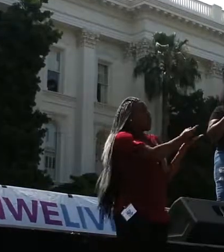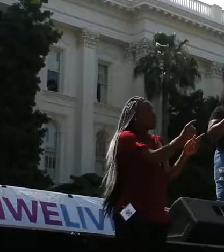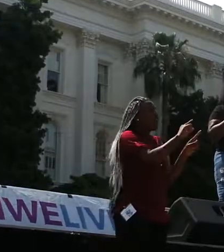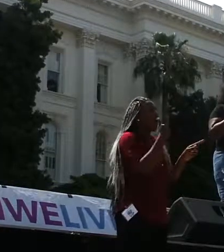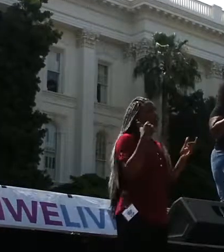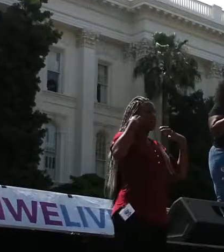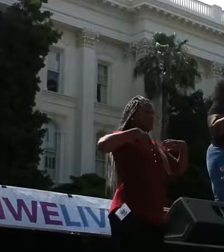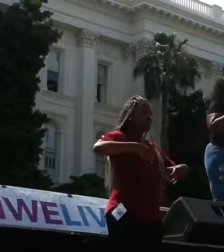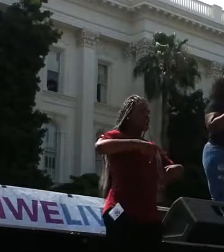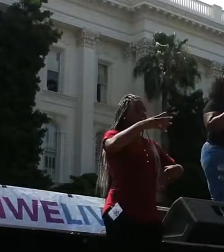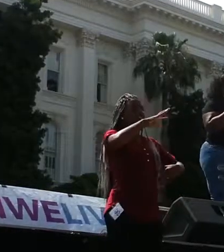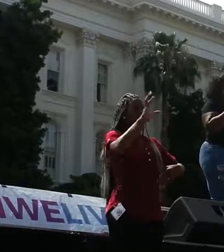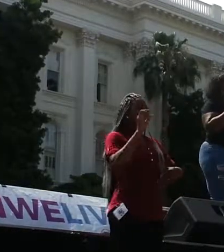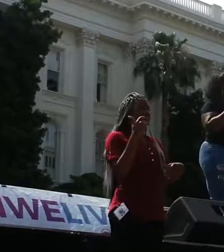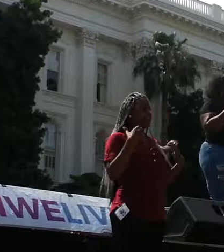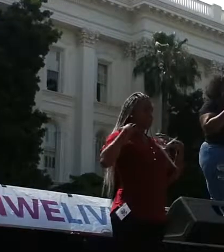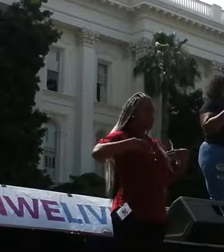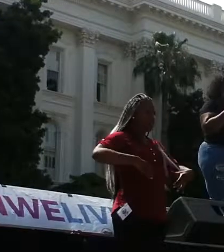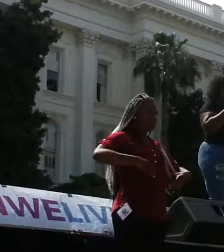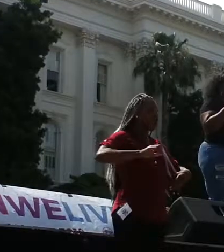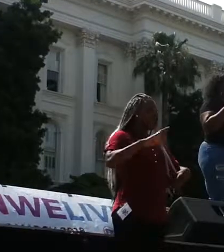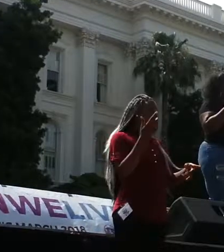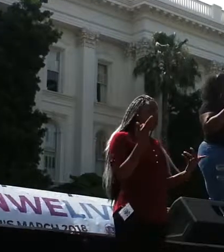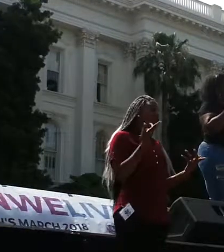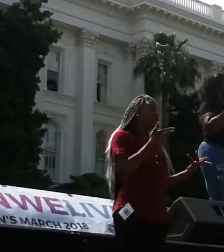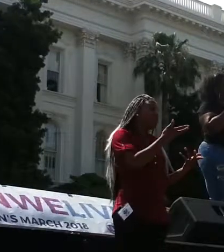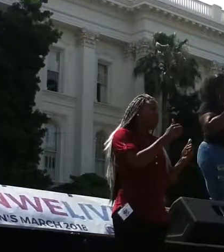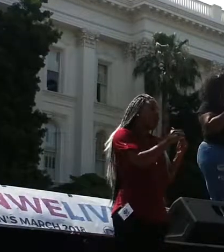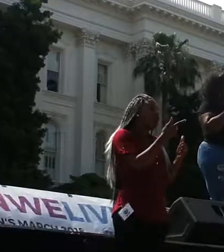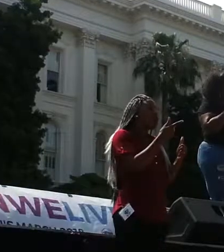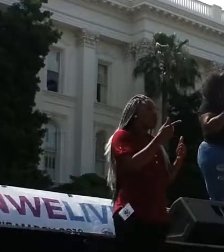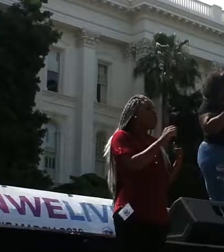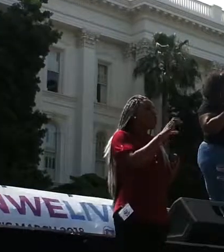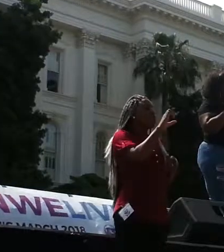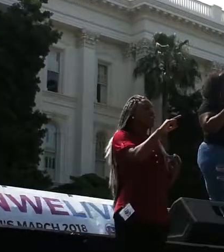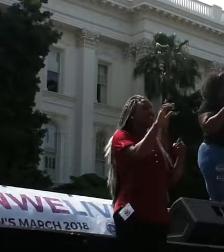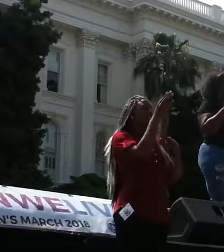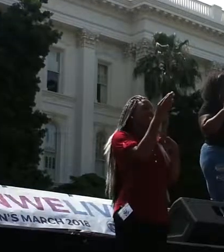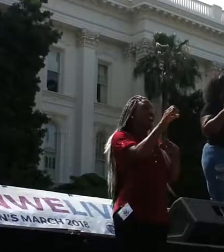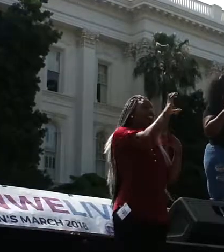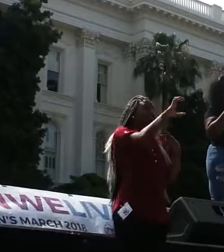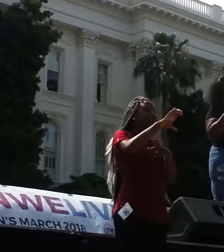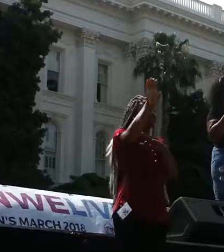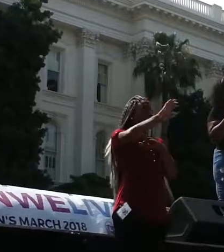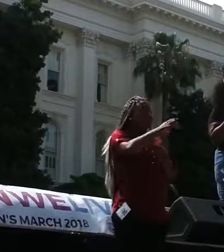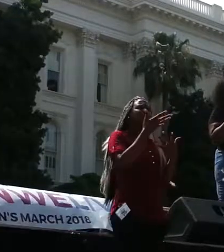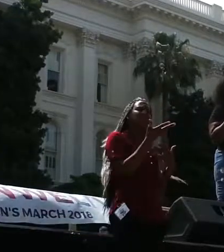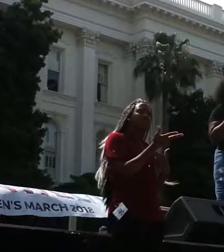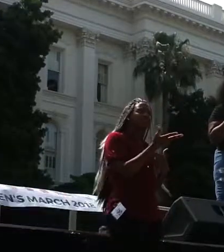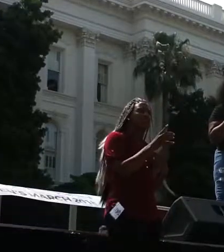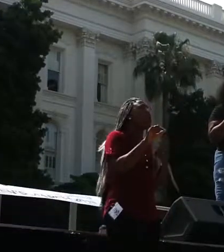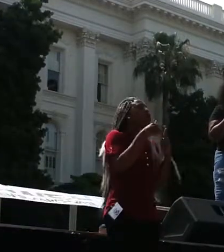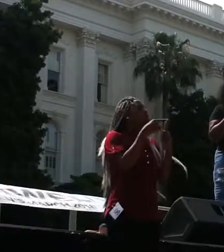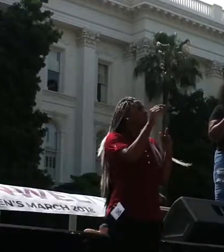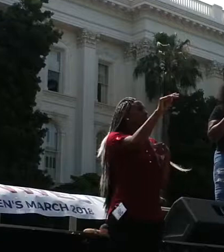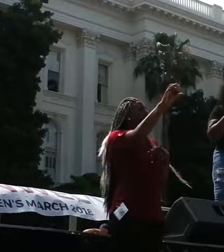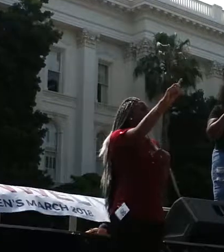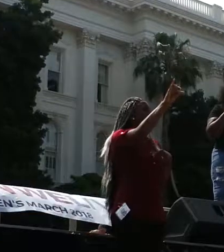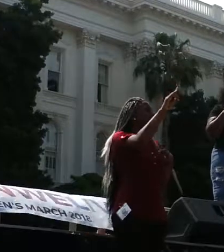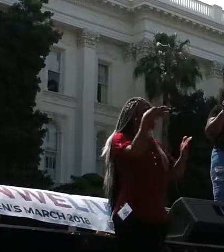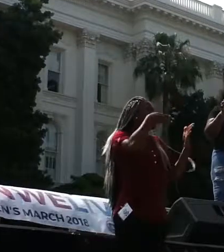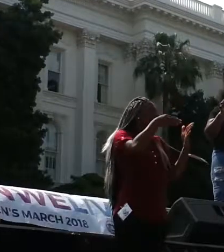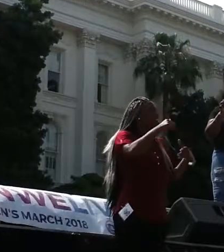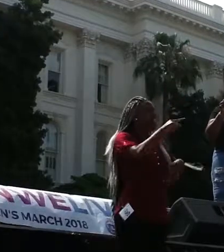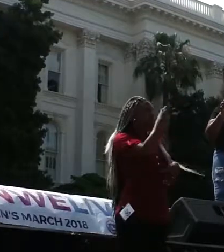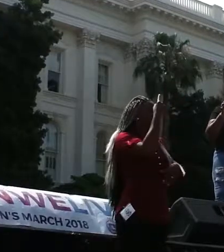stones or they have to deal with the likes of a confederate flag. When the media is anti-black and decides